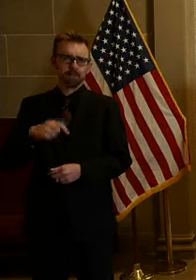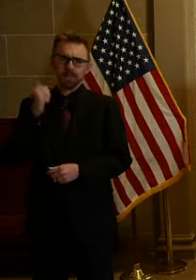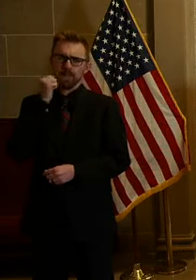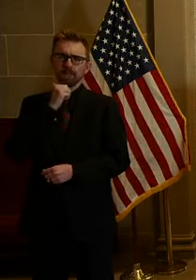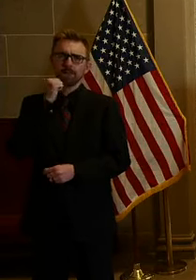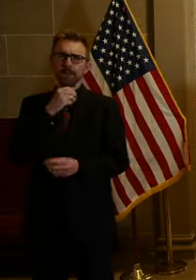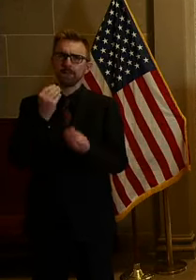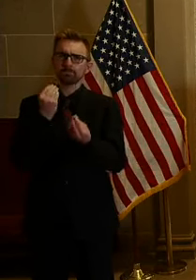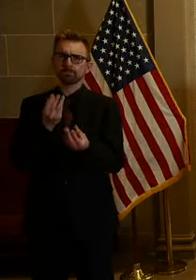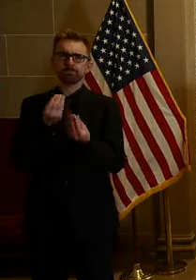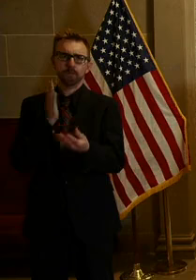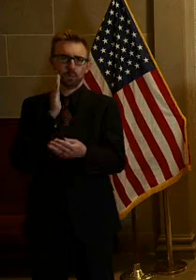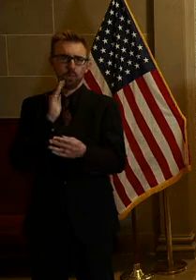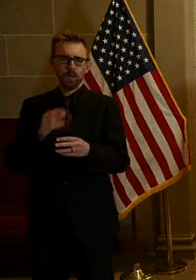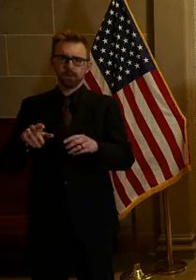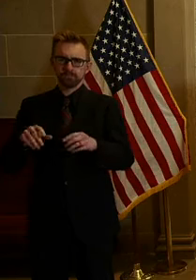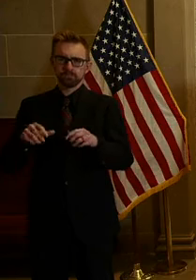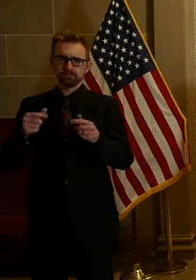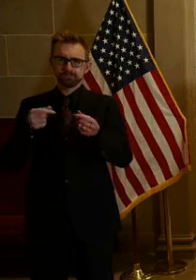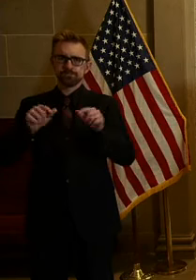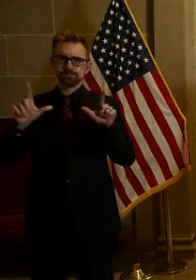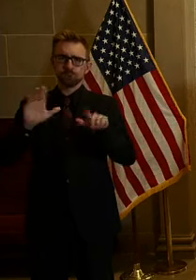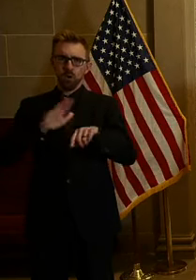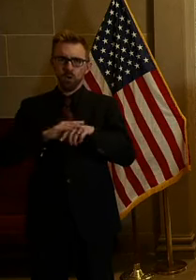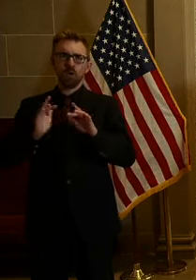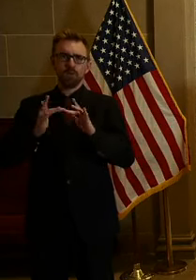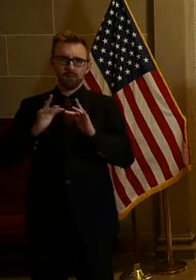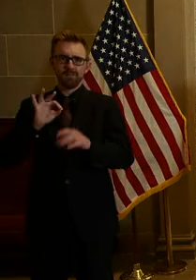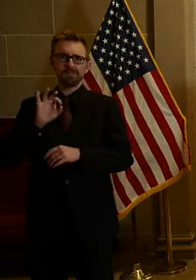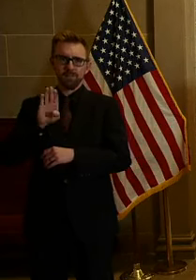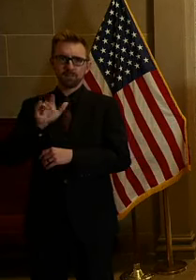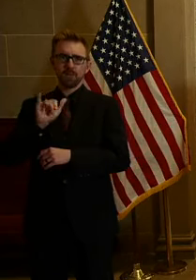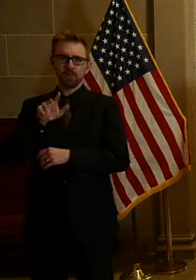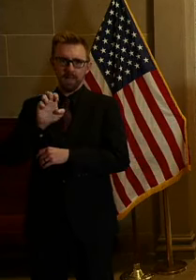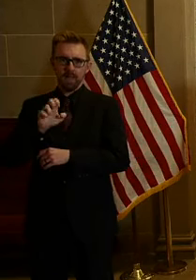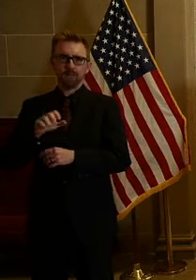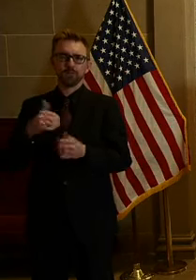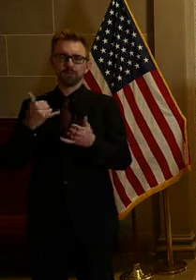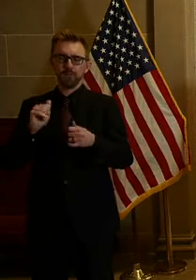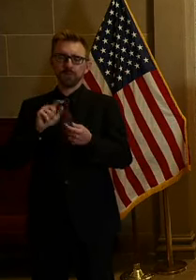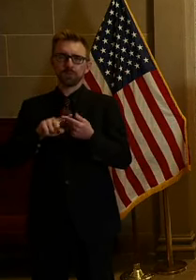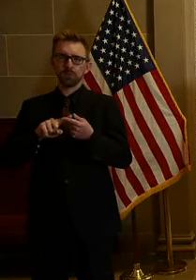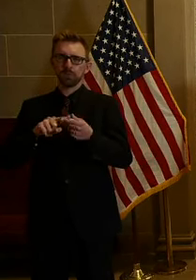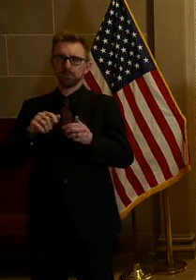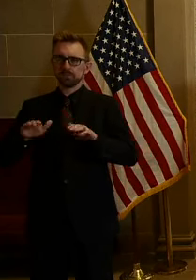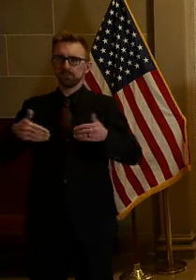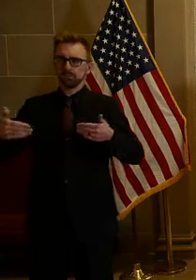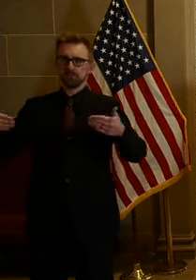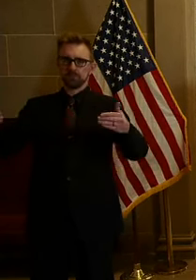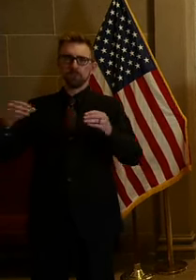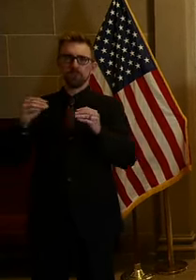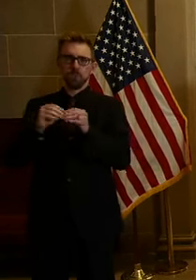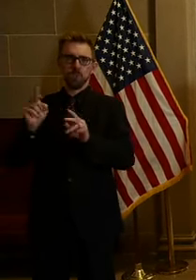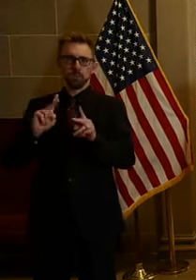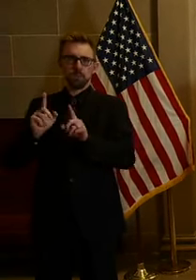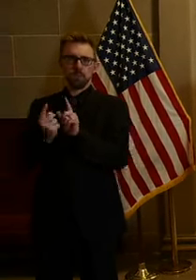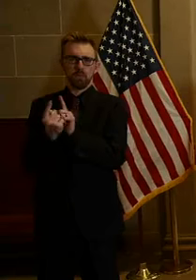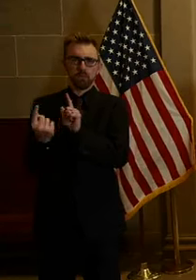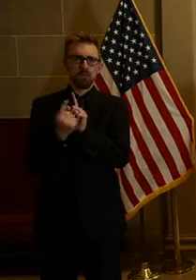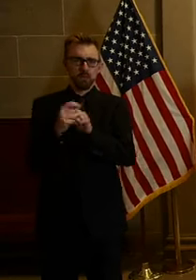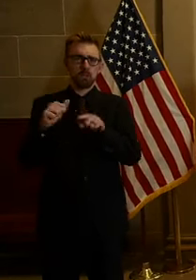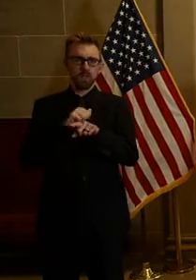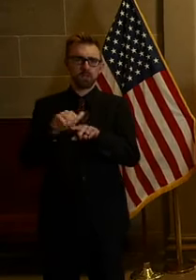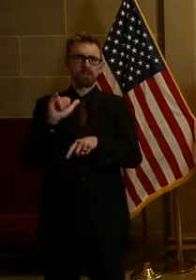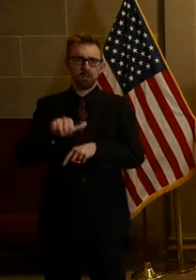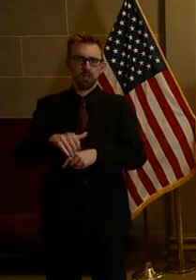briefings will now be online in order to abide by the social distancing order issued statewide last week. We